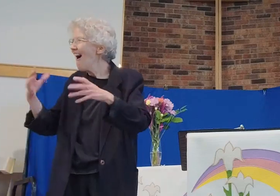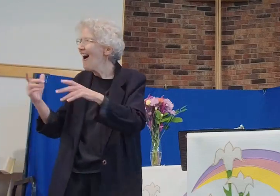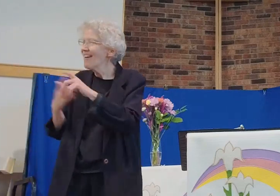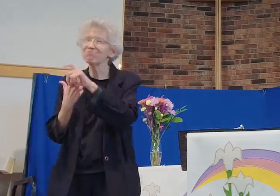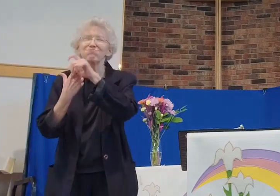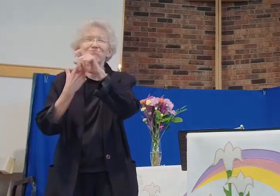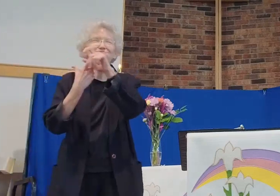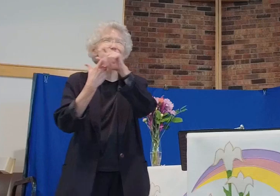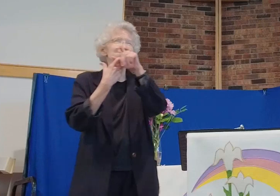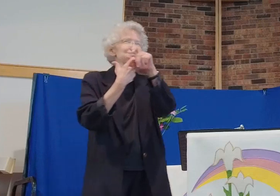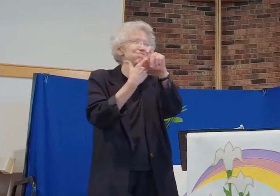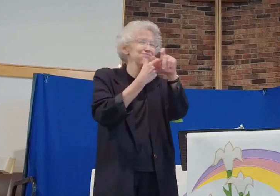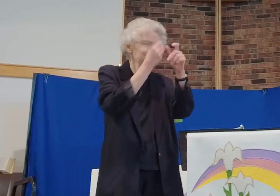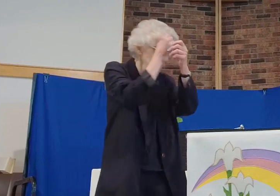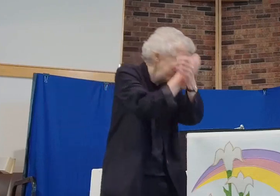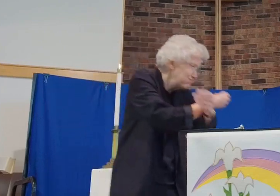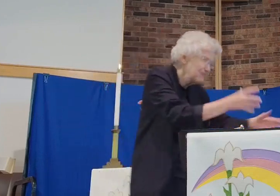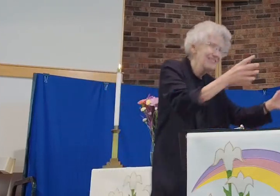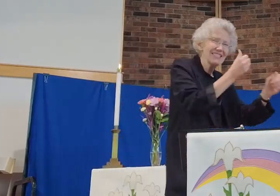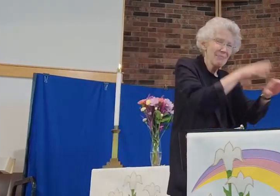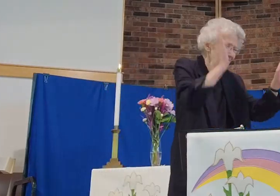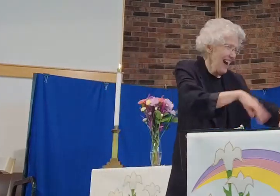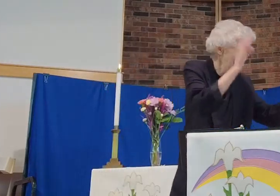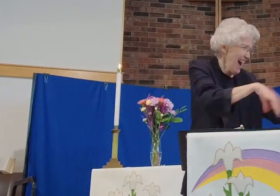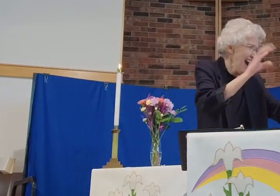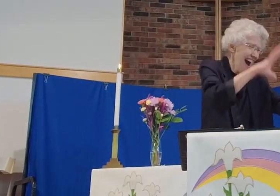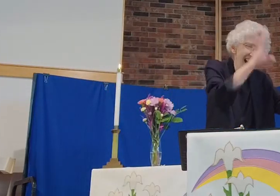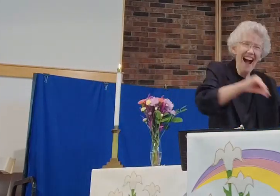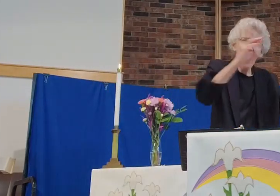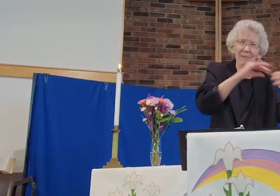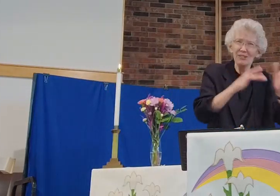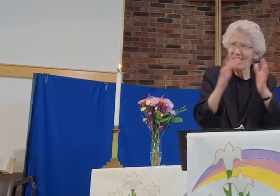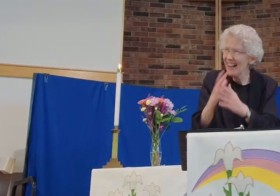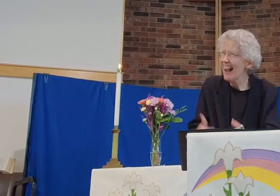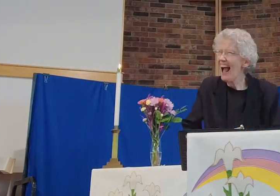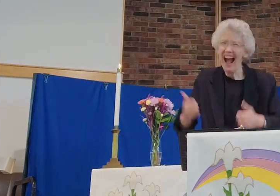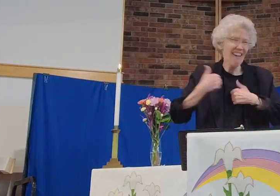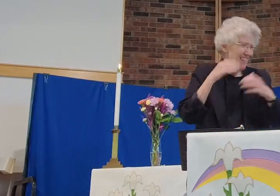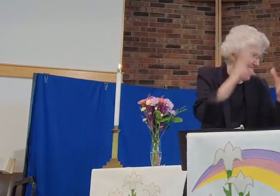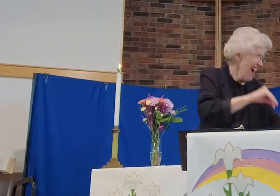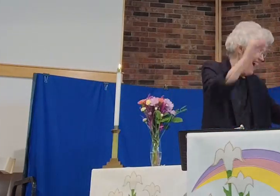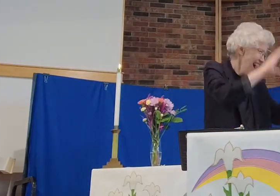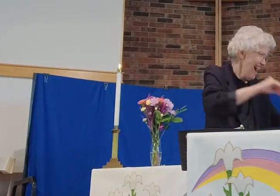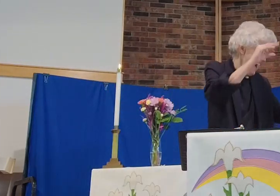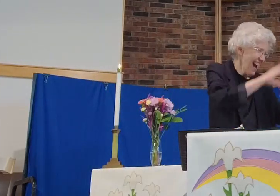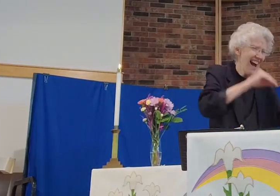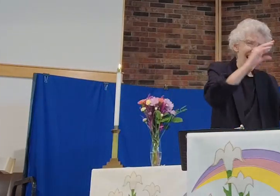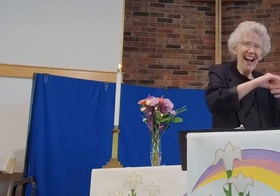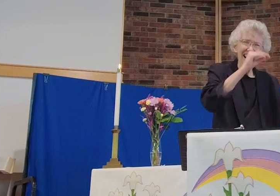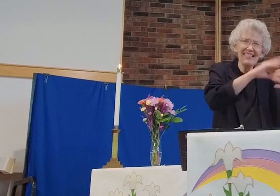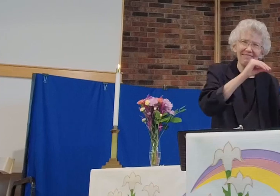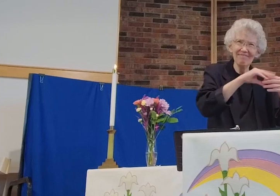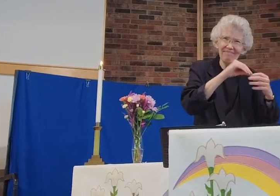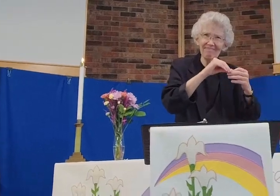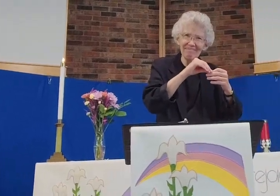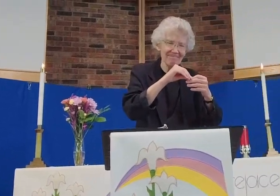Mary Magdalene then went and told the disciples she had seen the Lord. She told them what he had said to her.